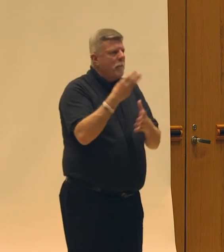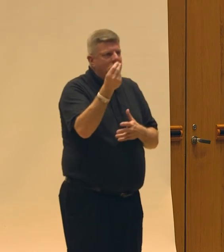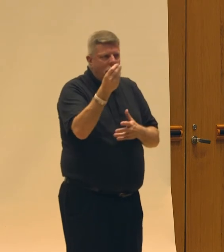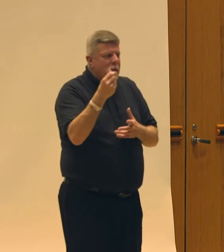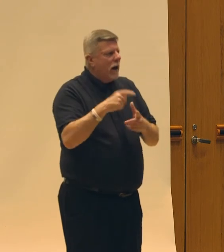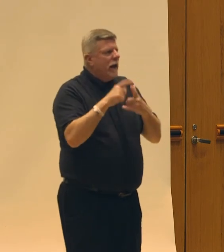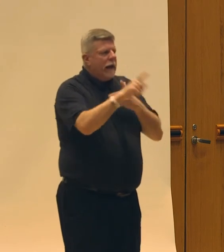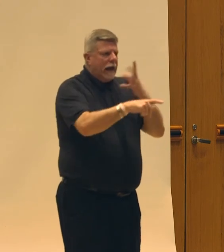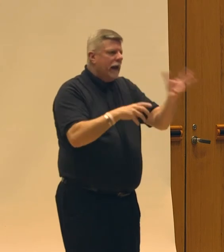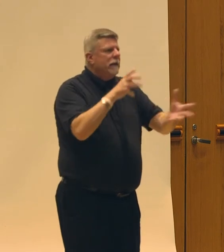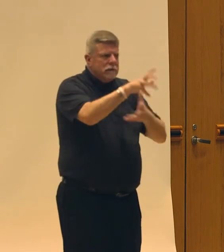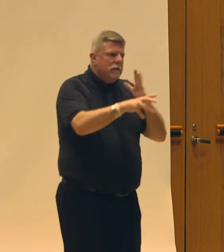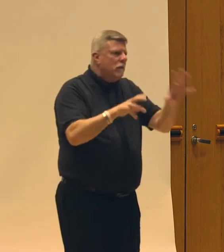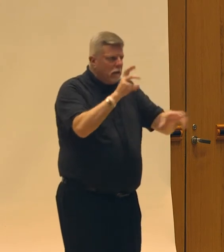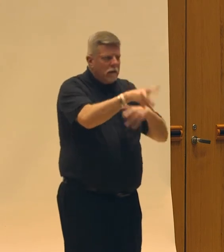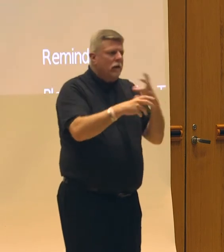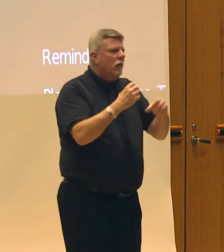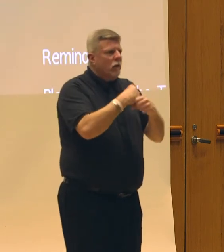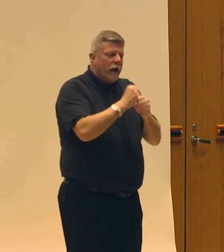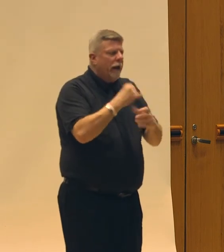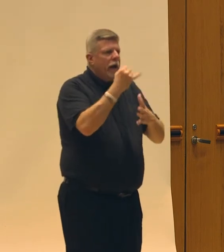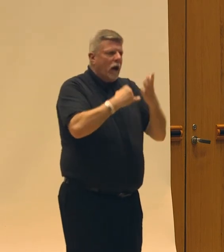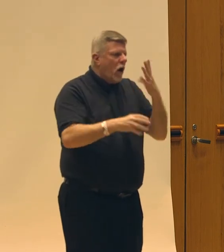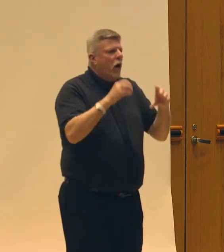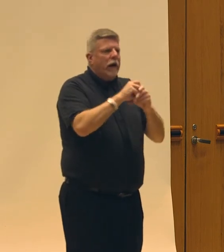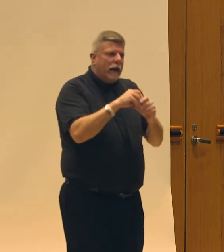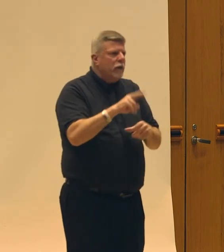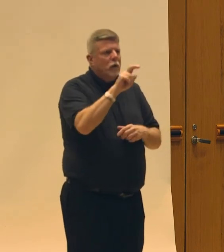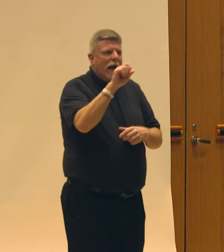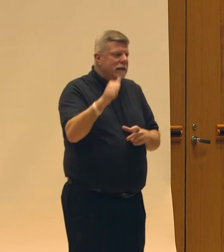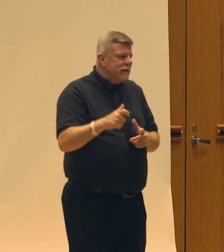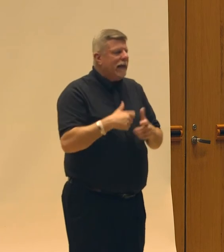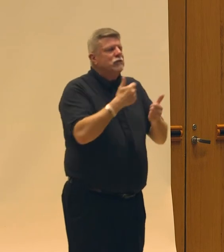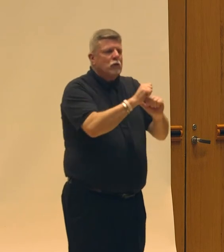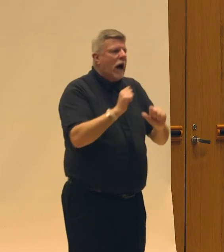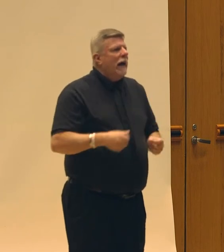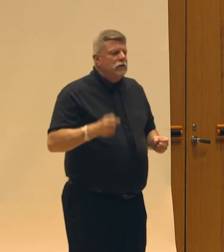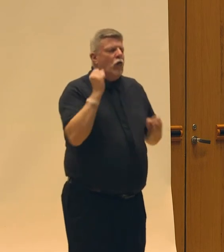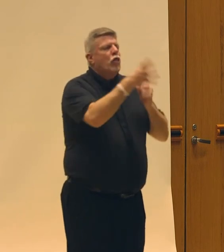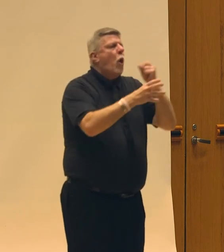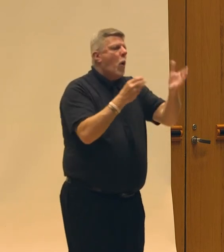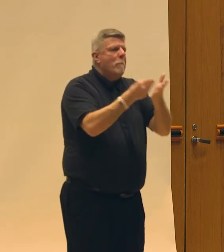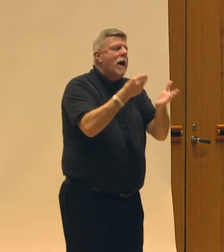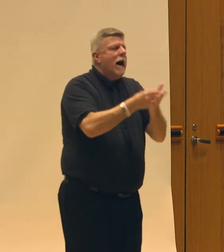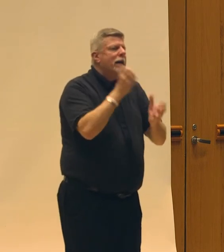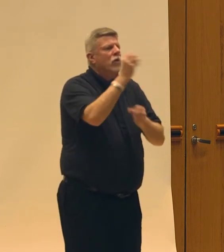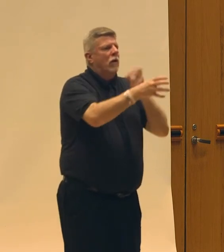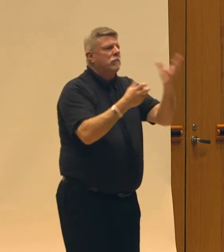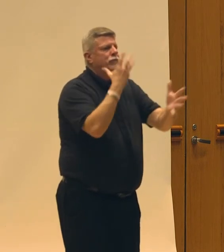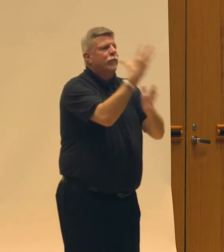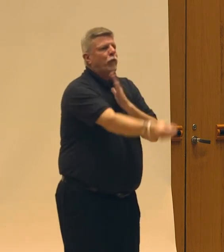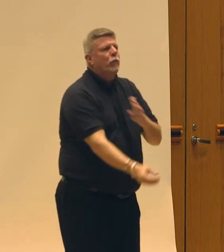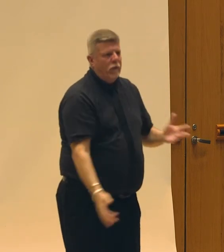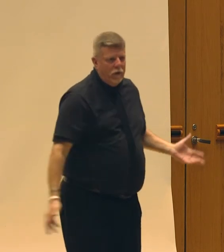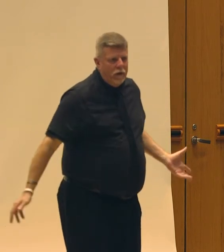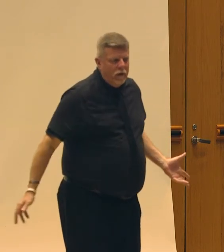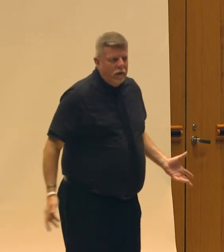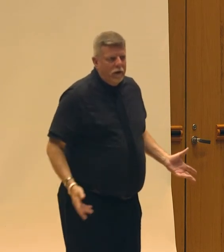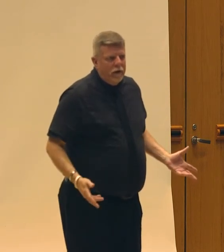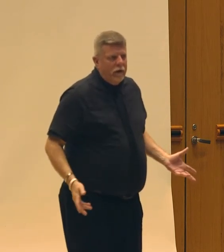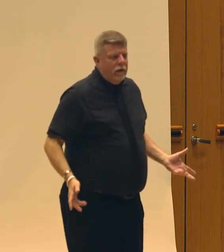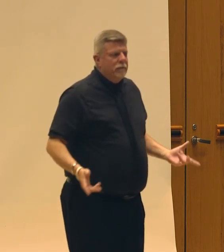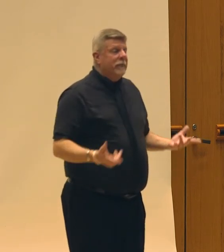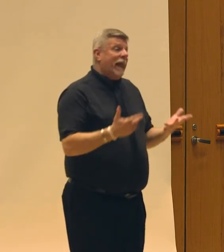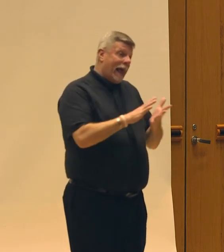States. Just throwing it in that big black hole, take all my money, take all my money, take all the money I can raise, and making art.